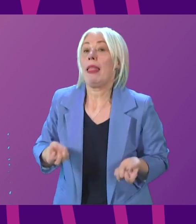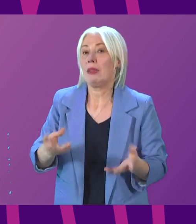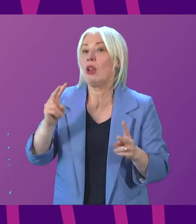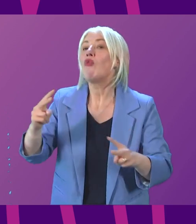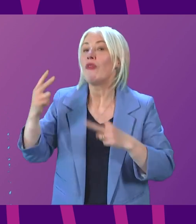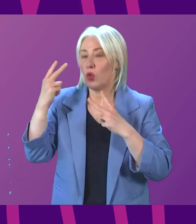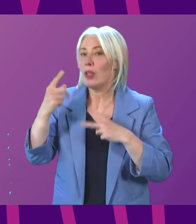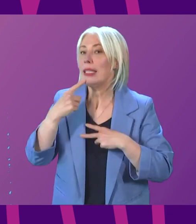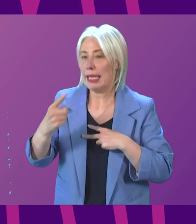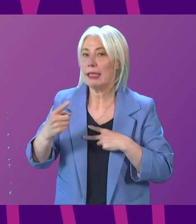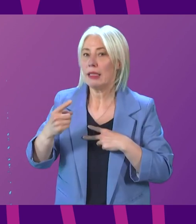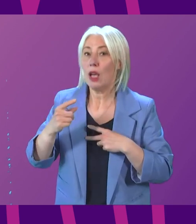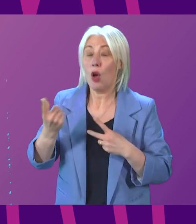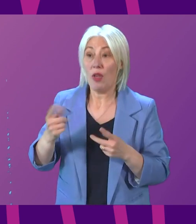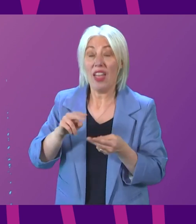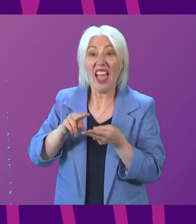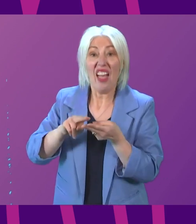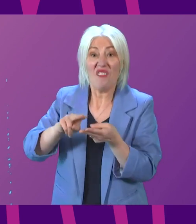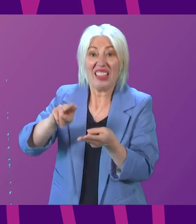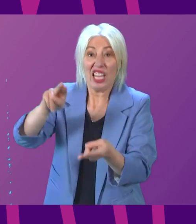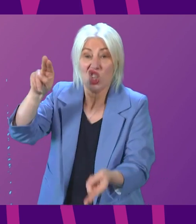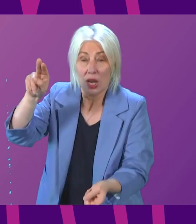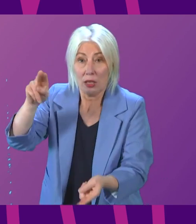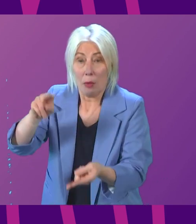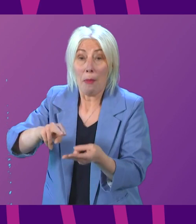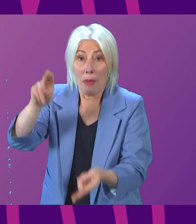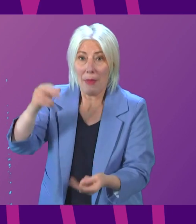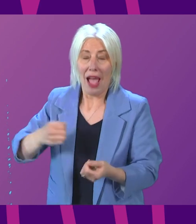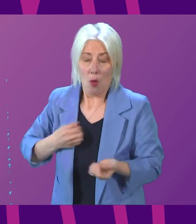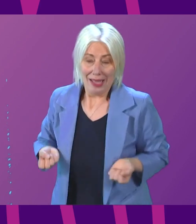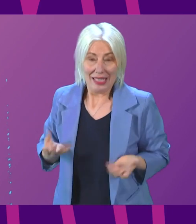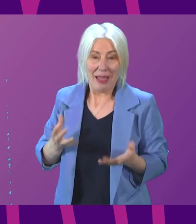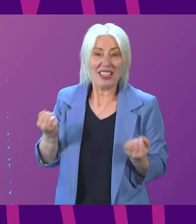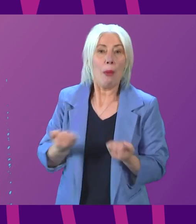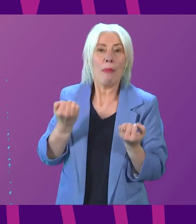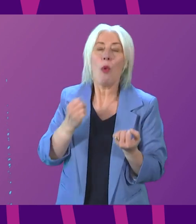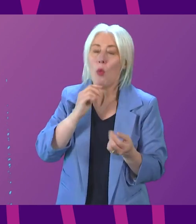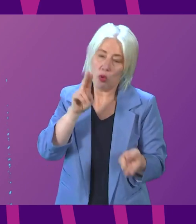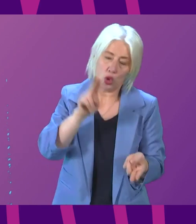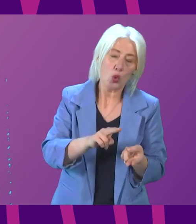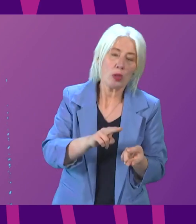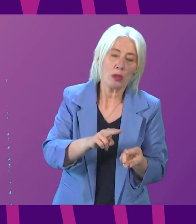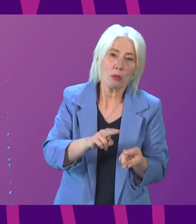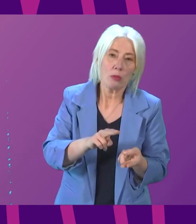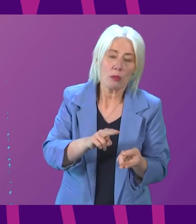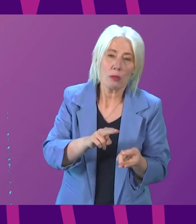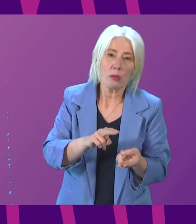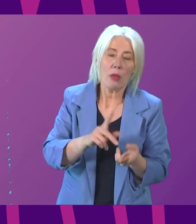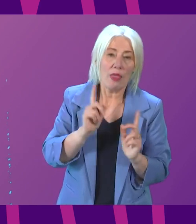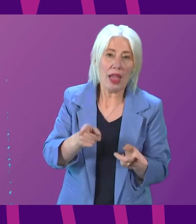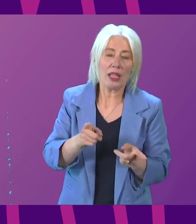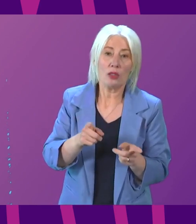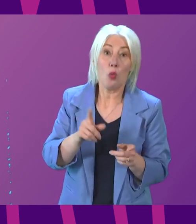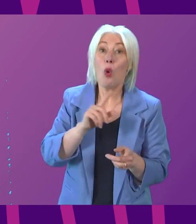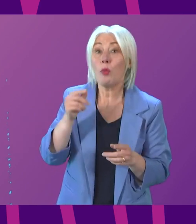however, is that in the face of rising inflation, our spending power will be significantly smaller in real terms than what